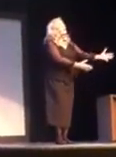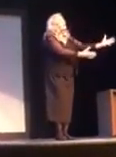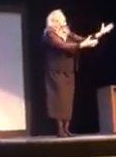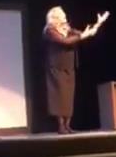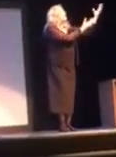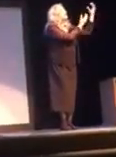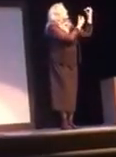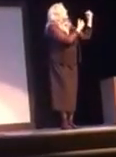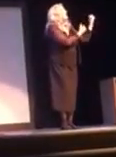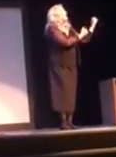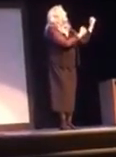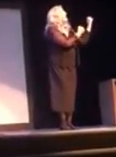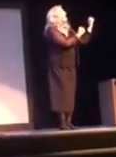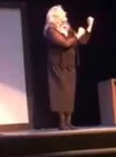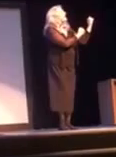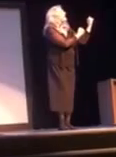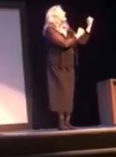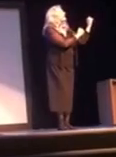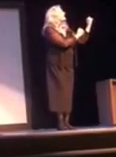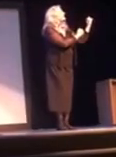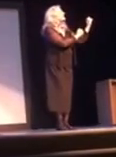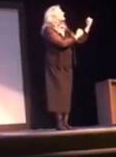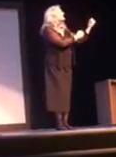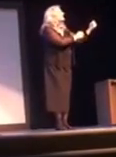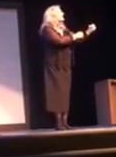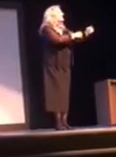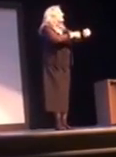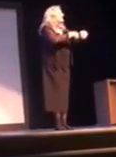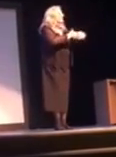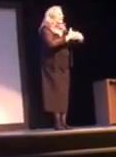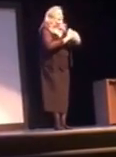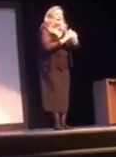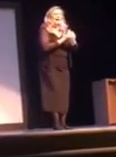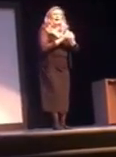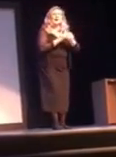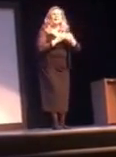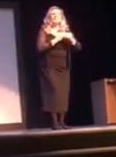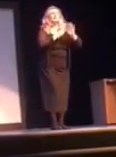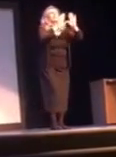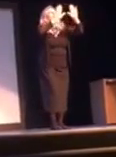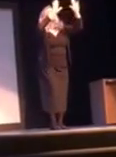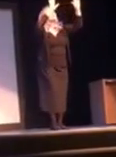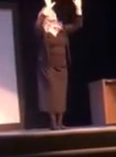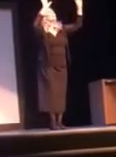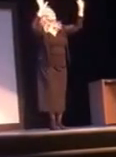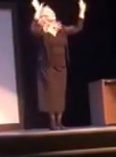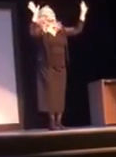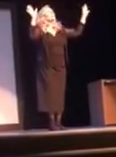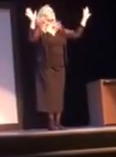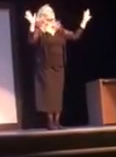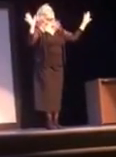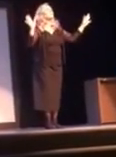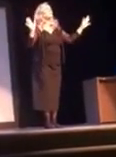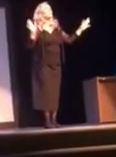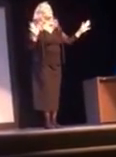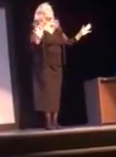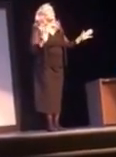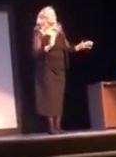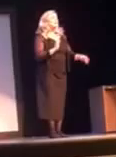our trust. How beautiful